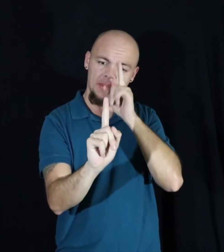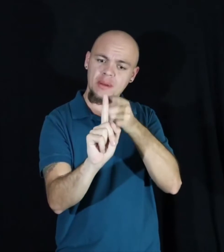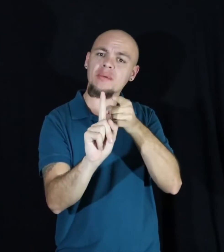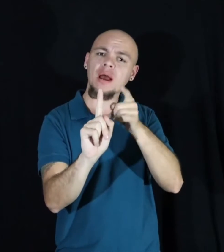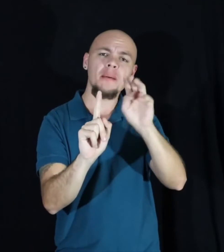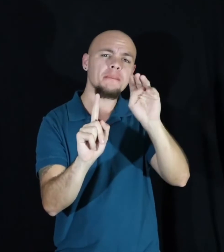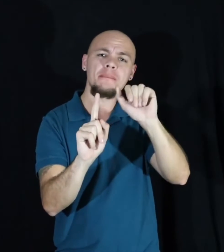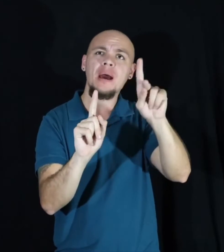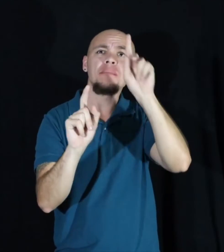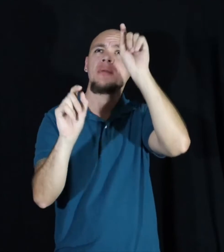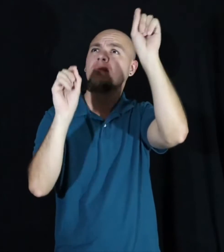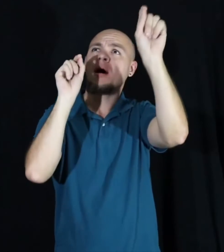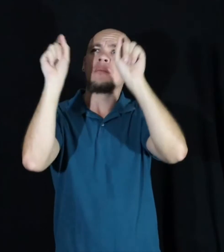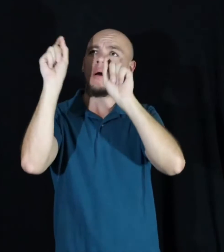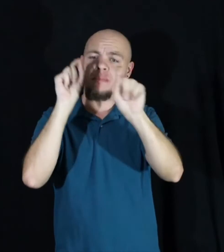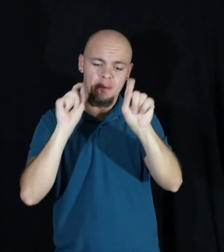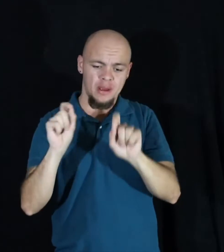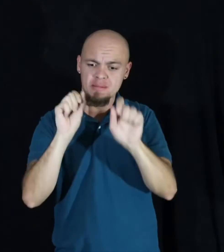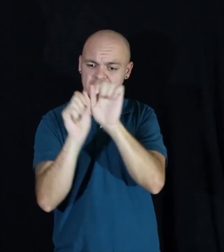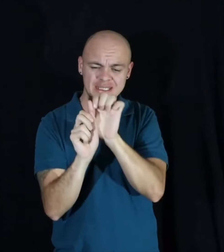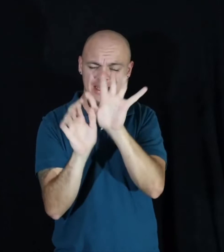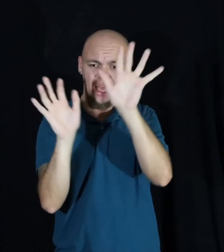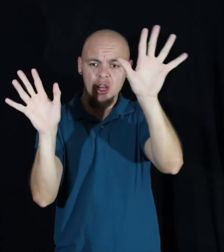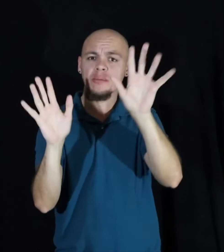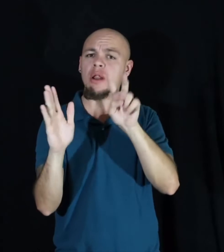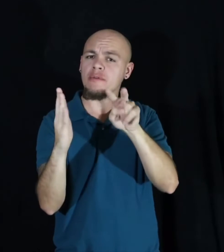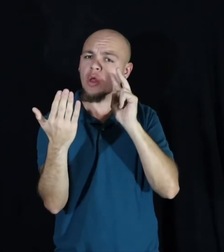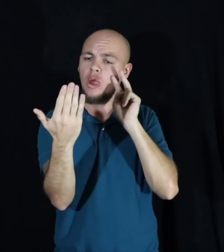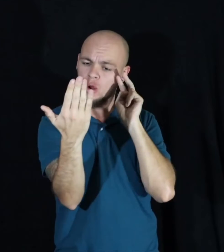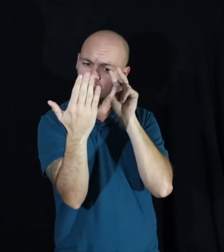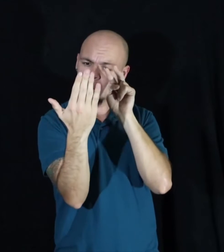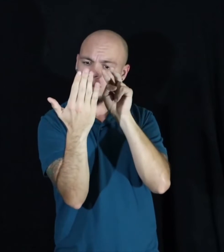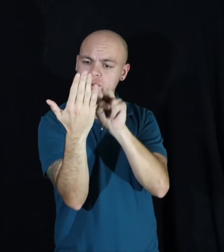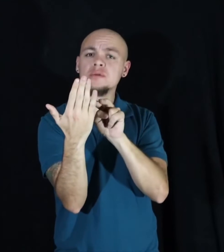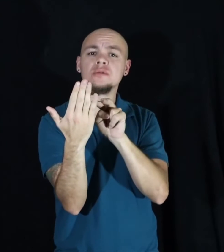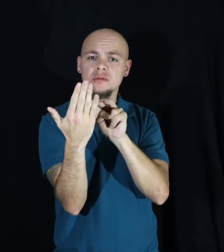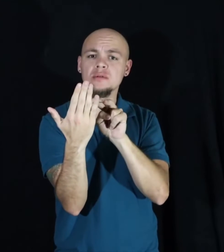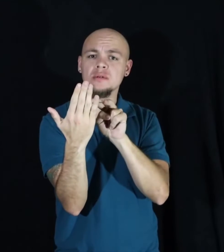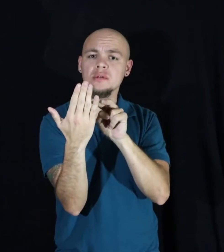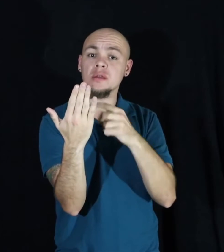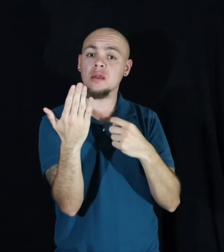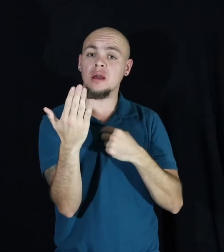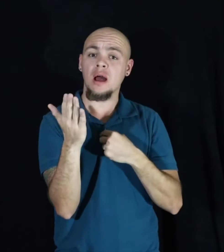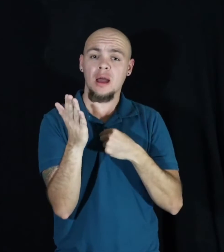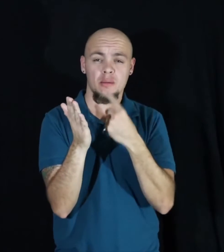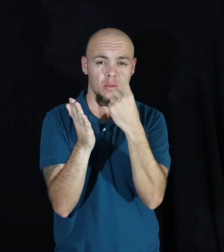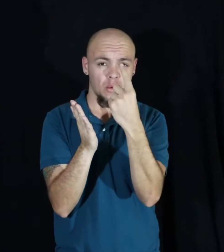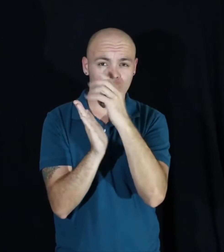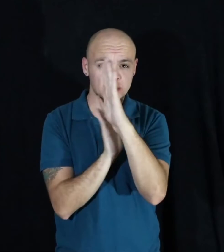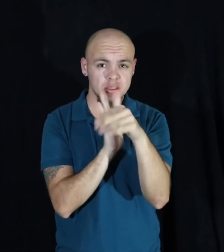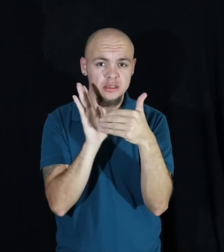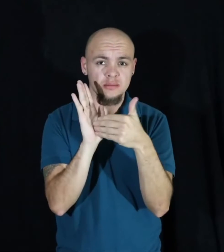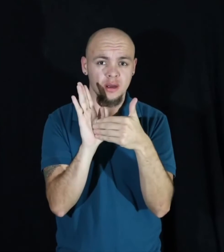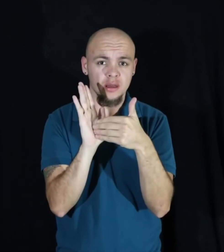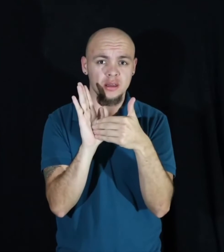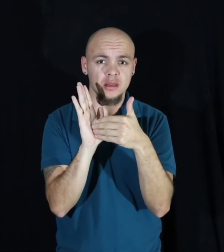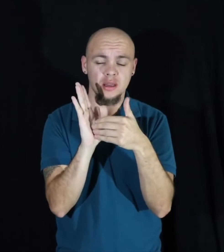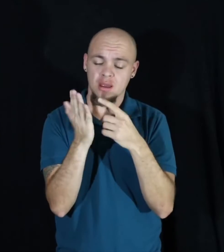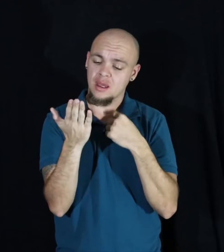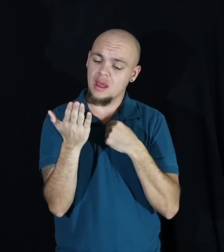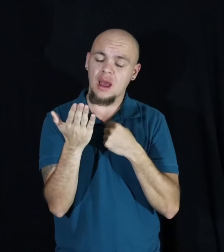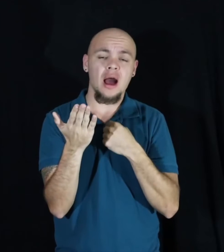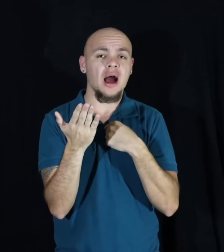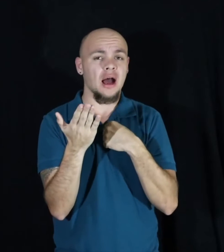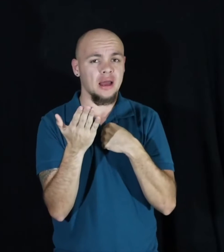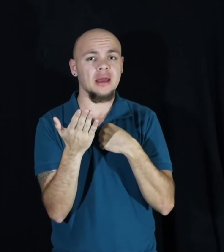scattered all around. But if you look close enough. I am in one spot. I am